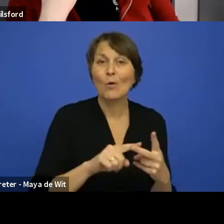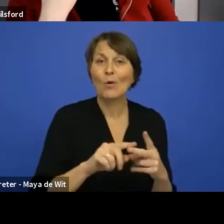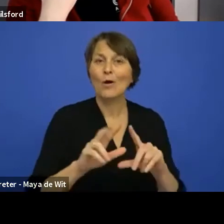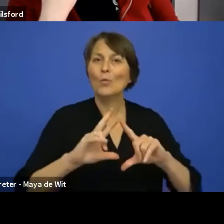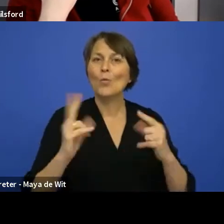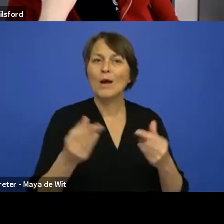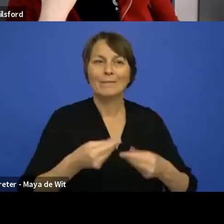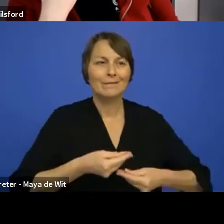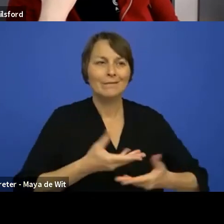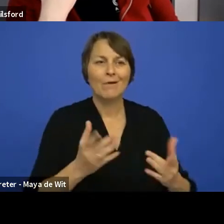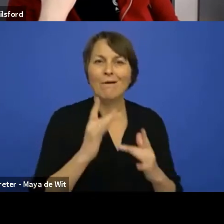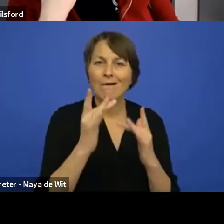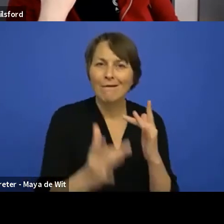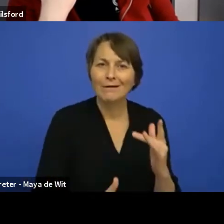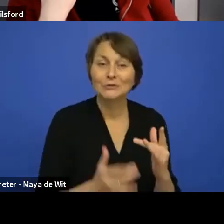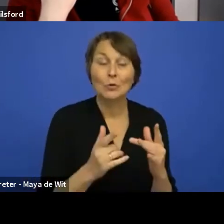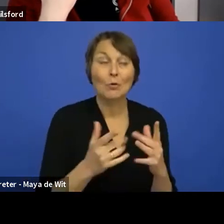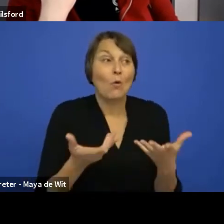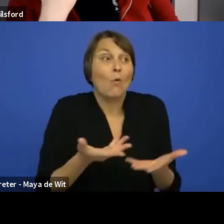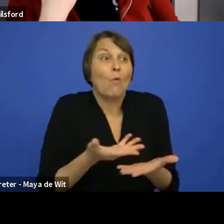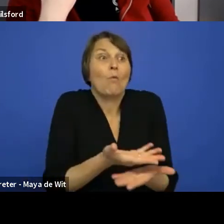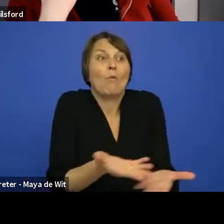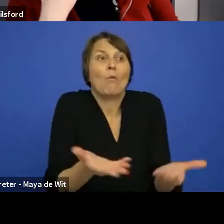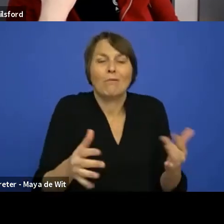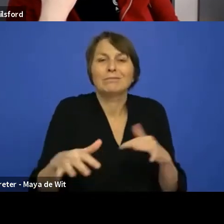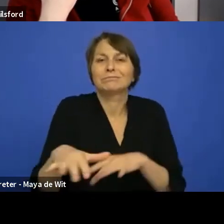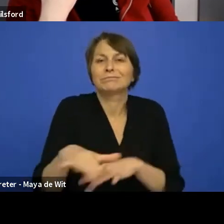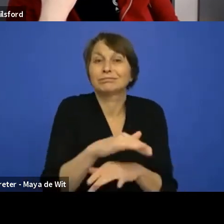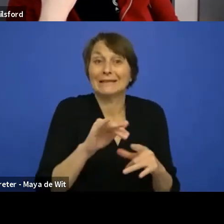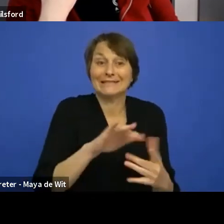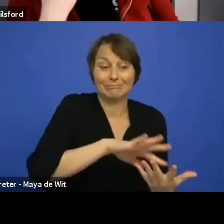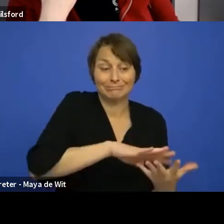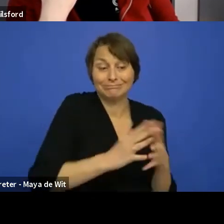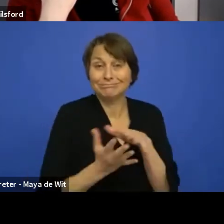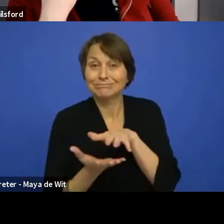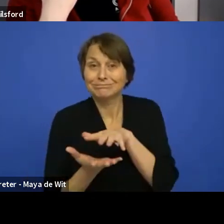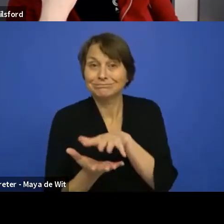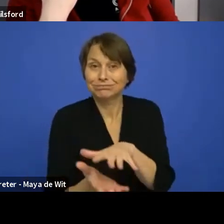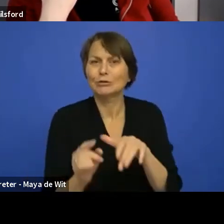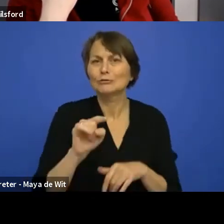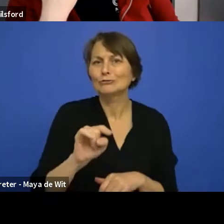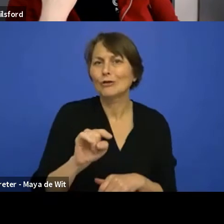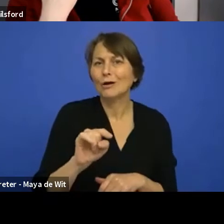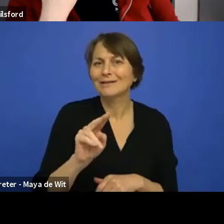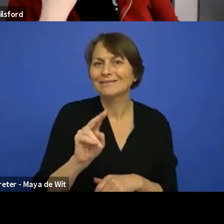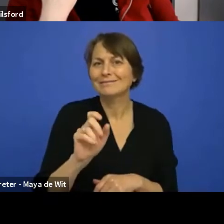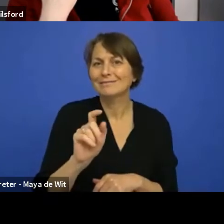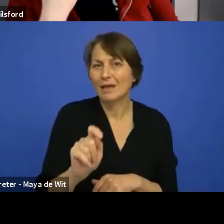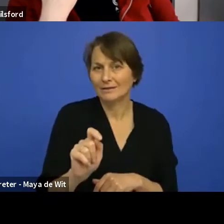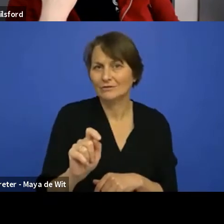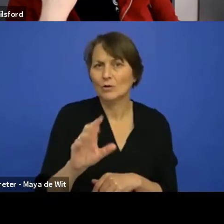community work that we're doing right now for the .NET call migration. I'm sure we'll do something similar. Uh, but since this is not going to happen for the next